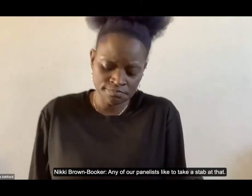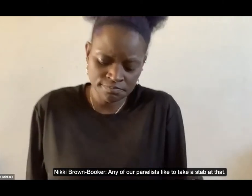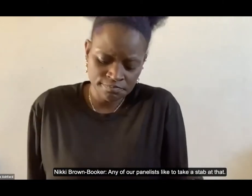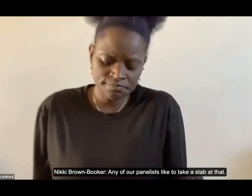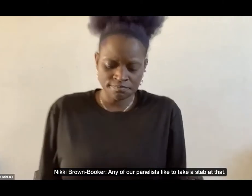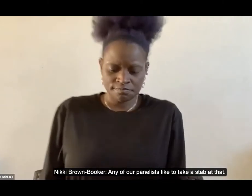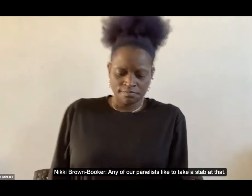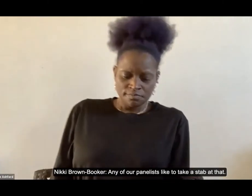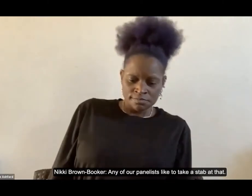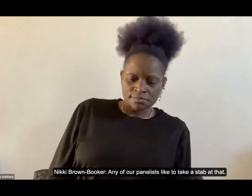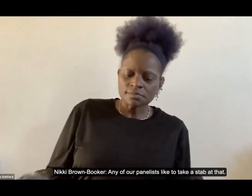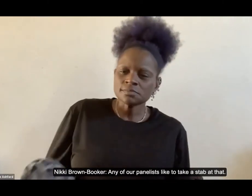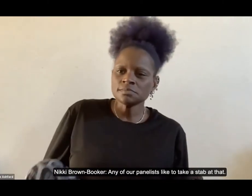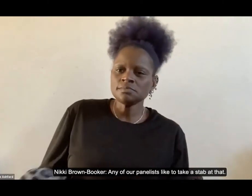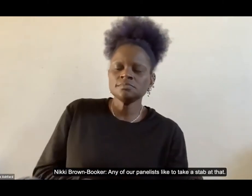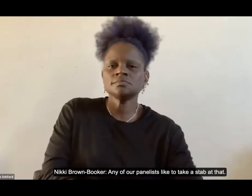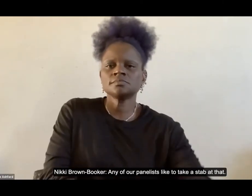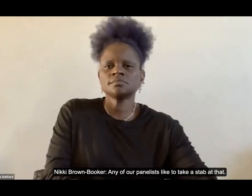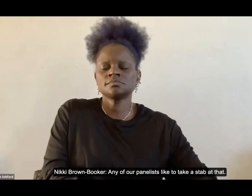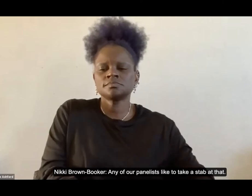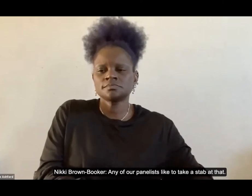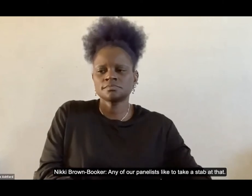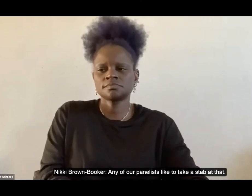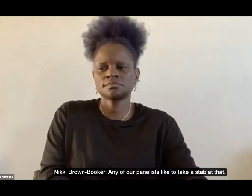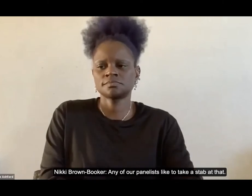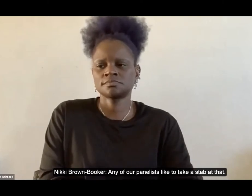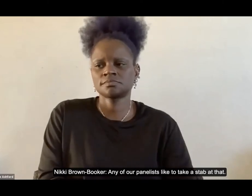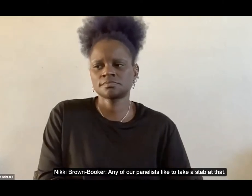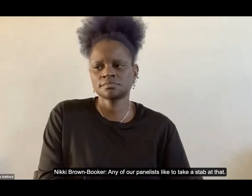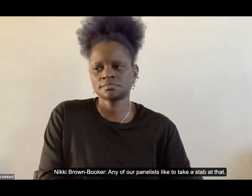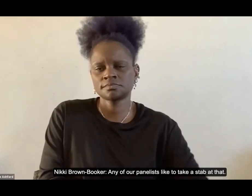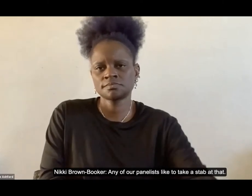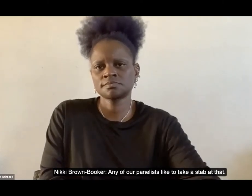our panelists like to take a stab at that